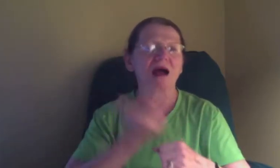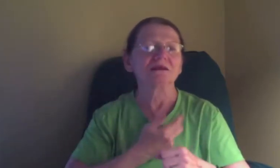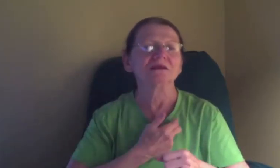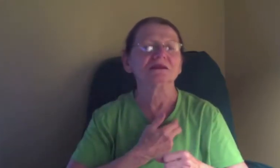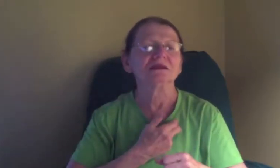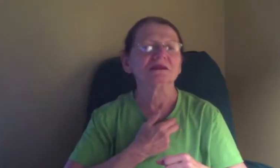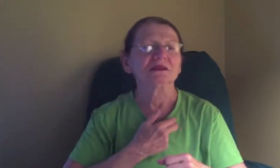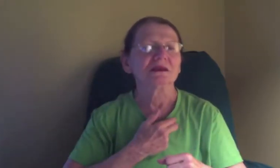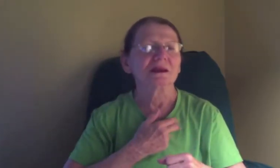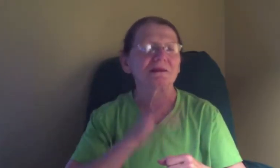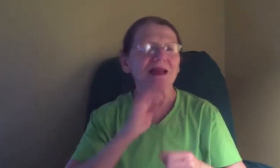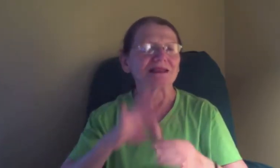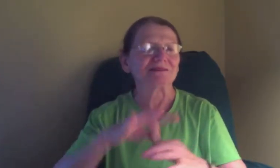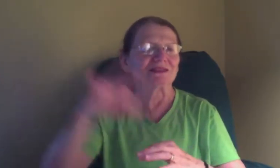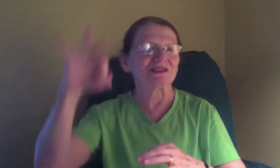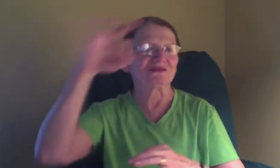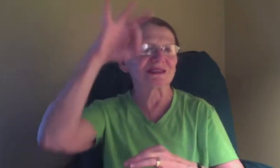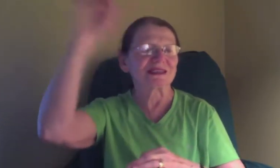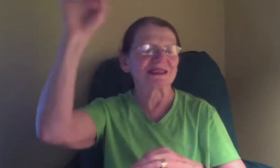if it was